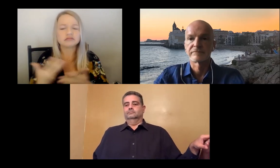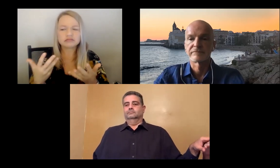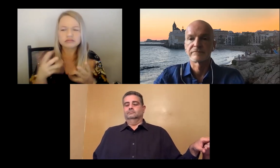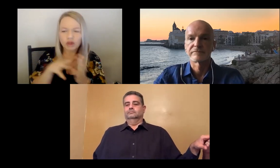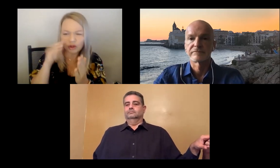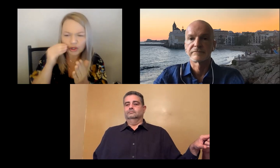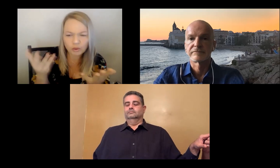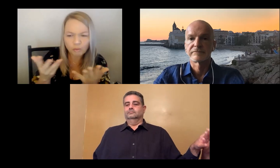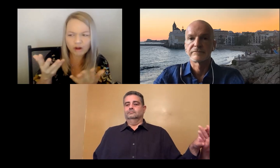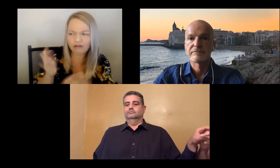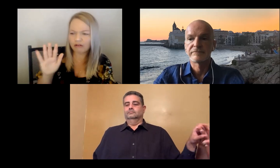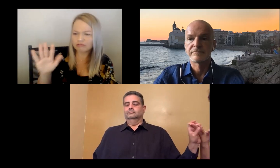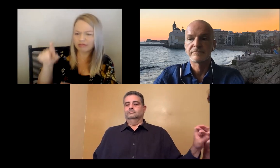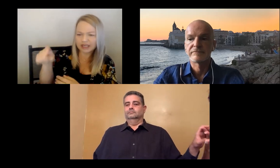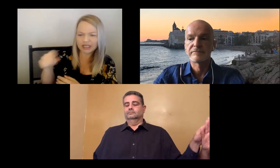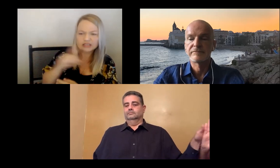community.